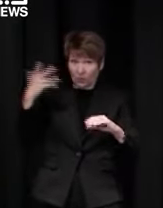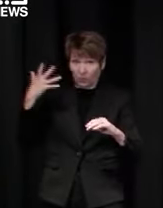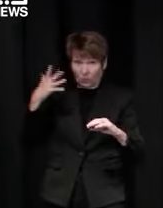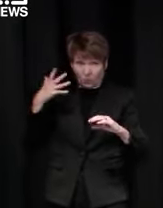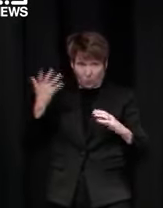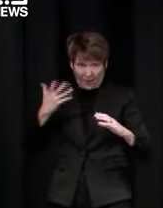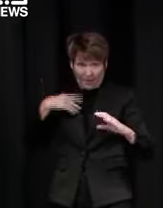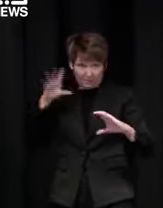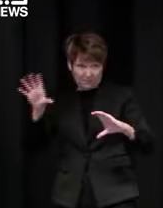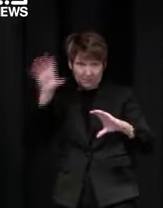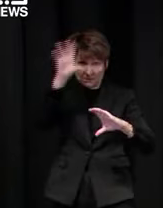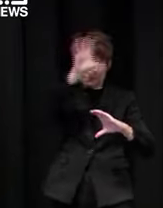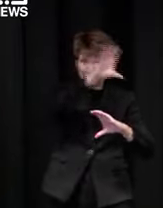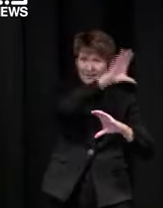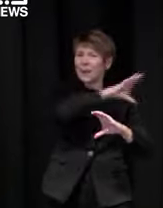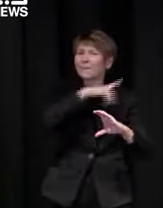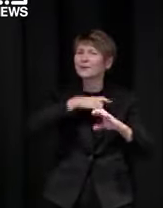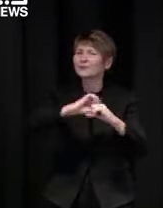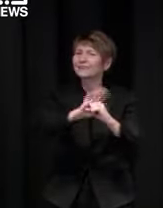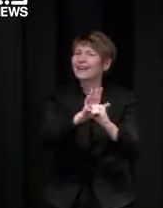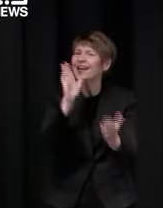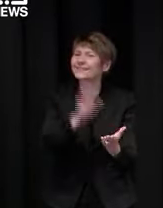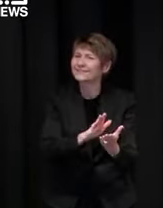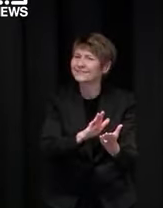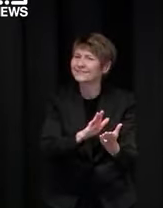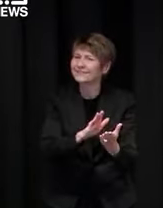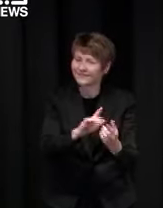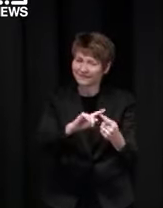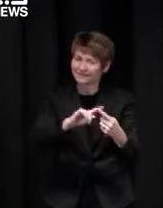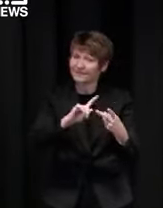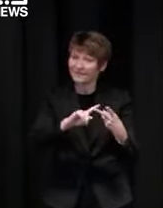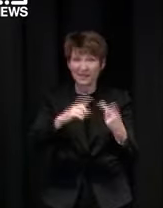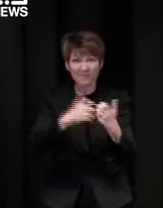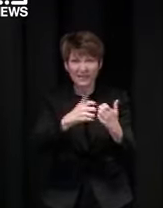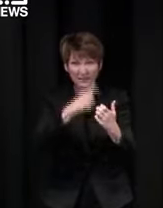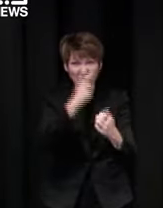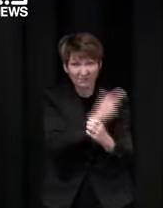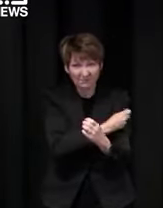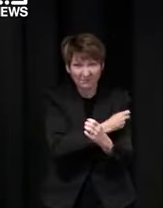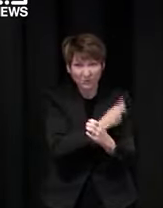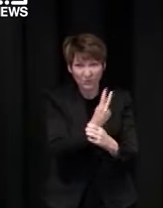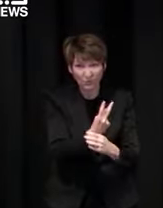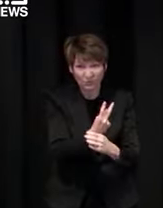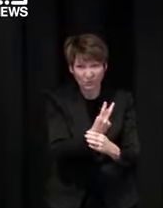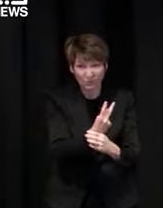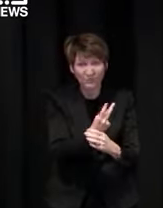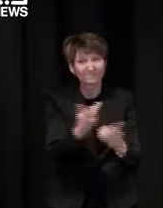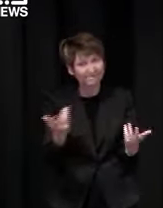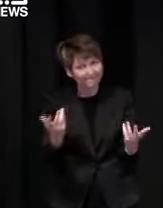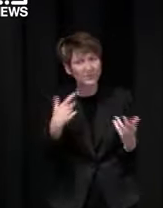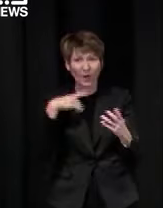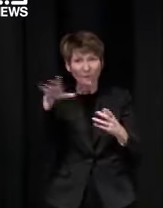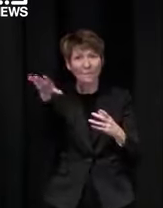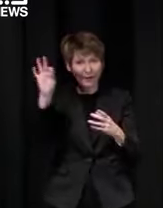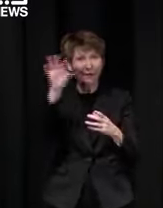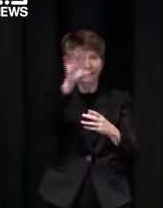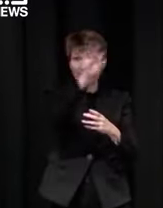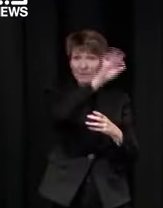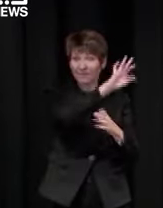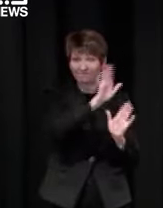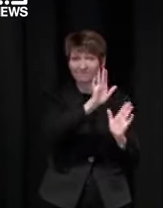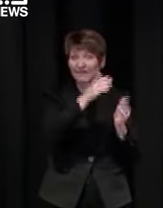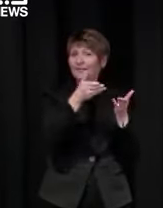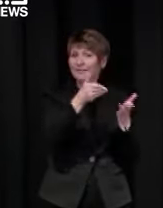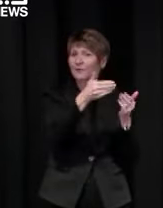those that we um initially use between october 11 and when we get to 70 percent so that's a